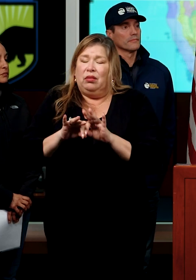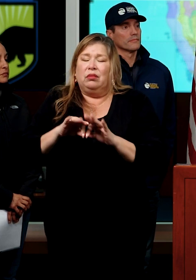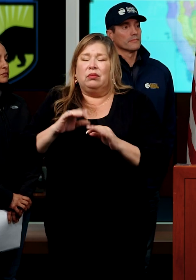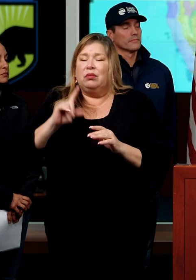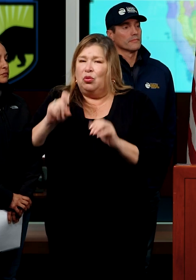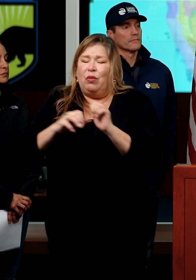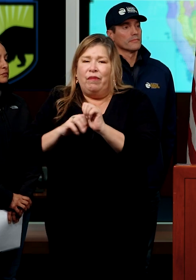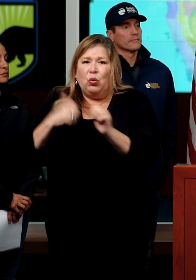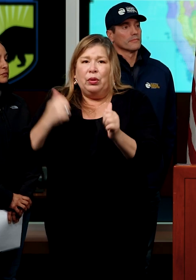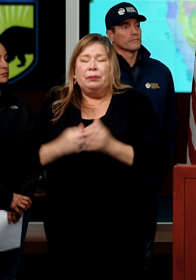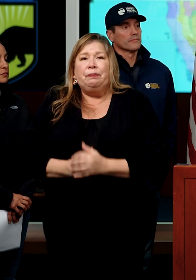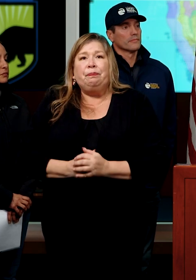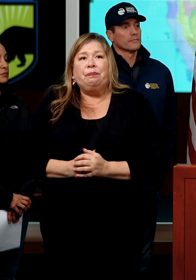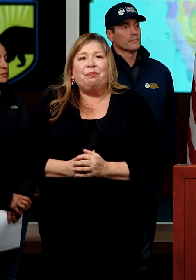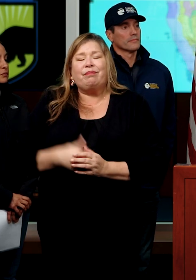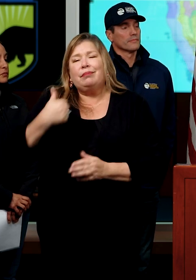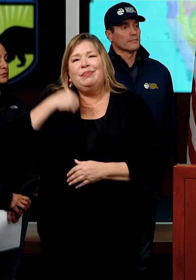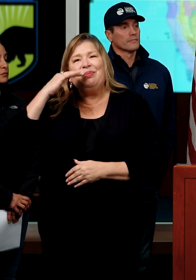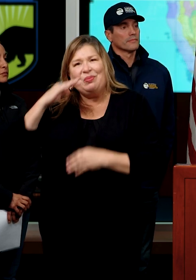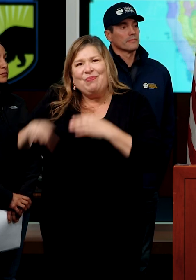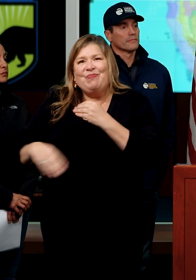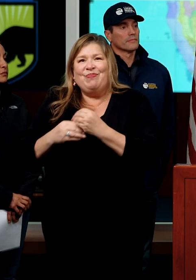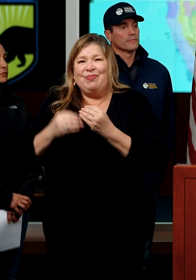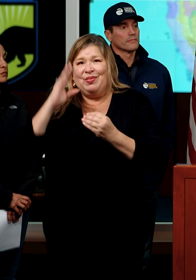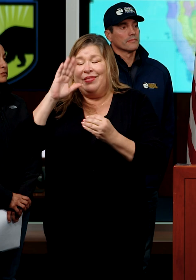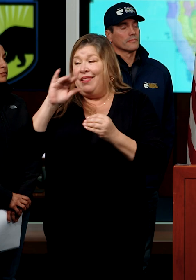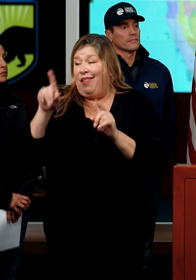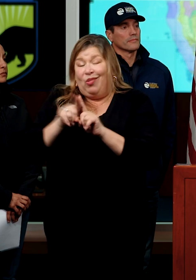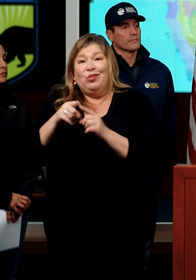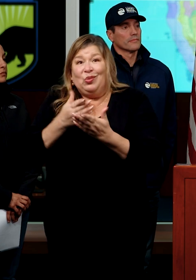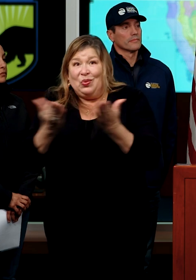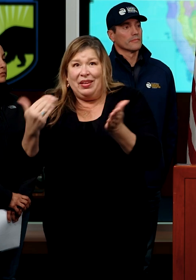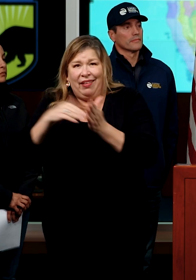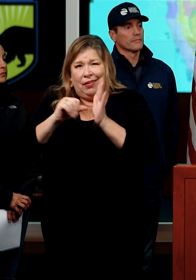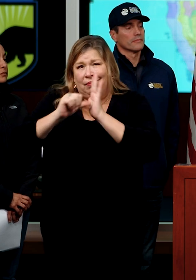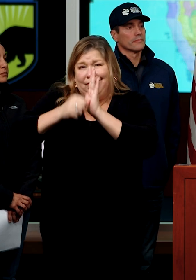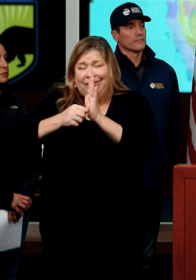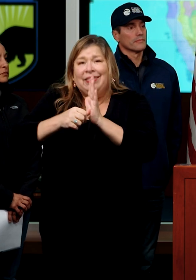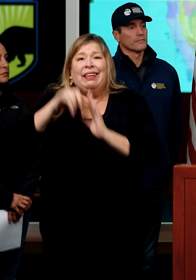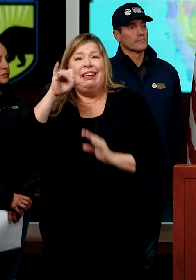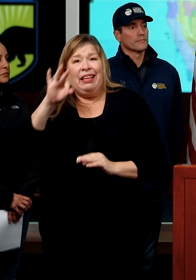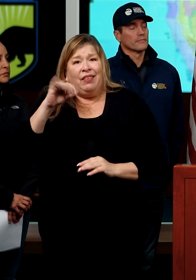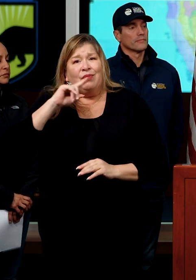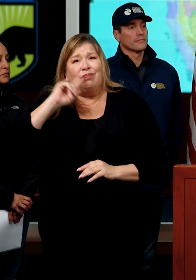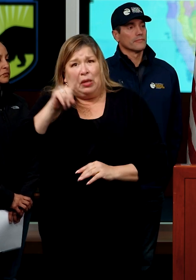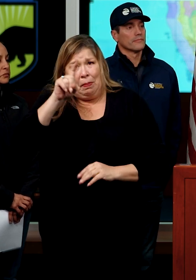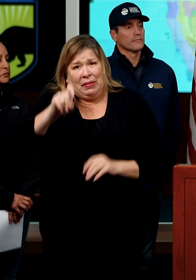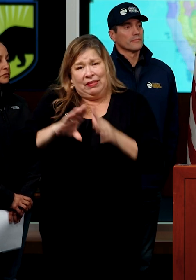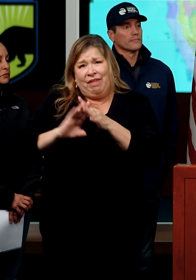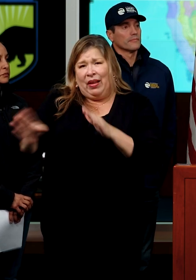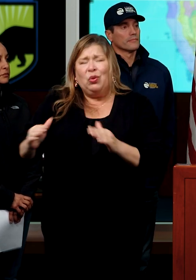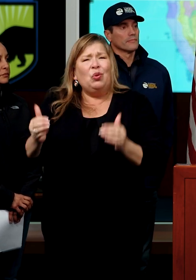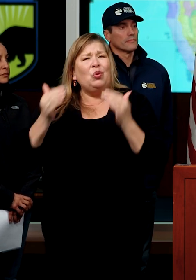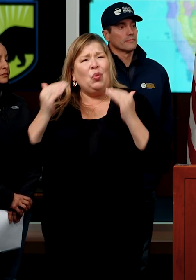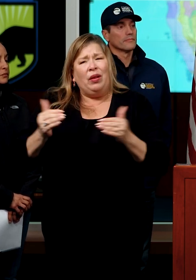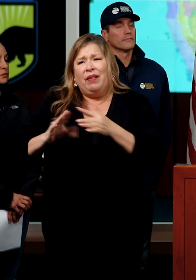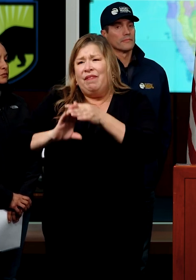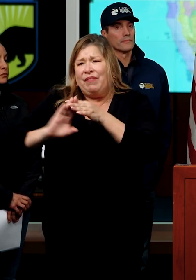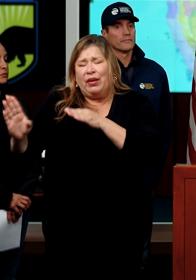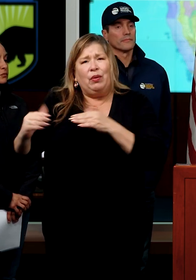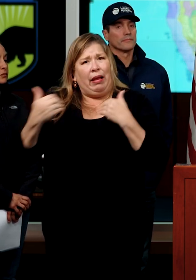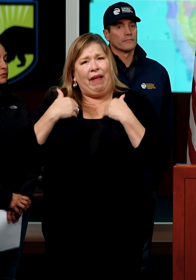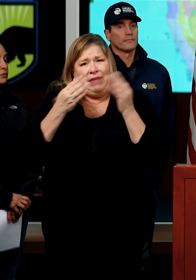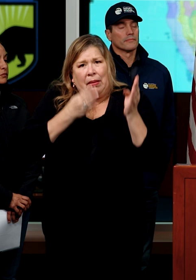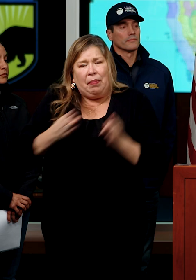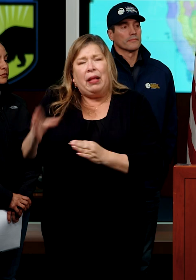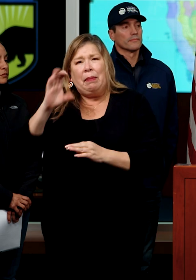And I'm going add my voice to those that have been given today. If you are asked to evacuate, please do so. Have a plan and